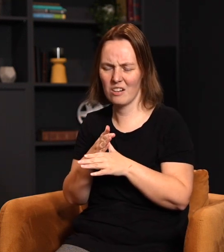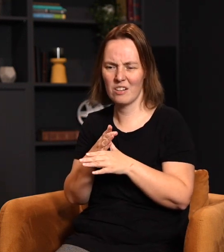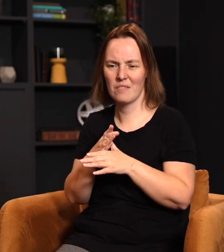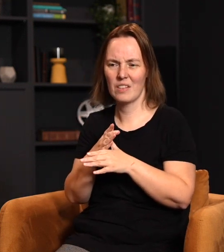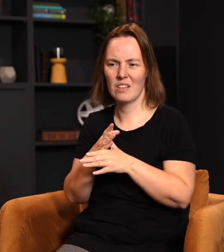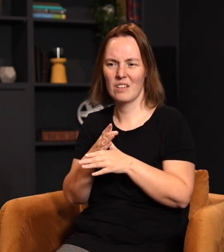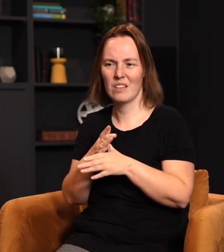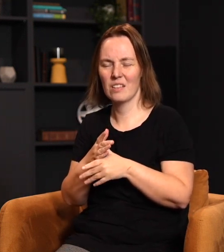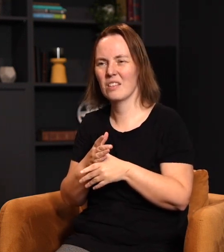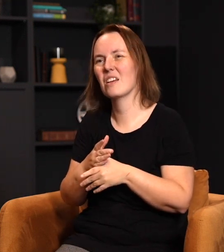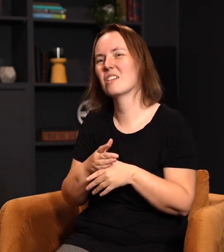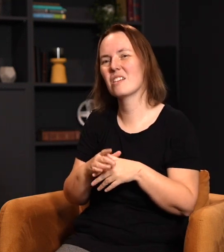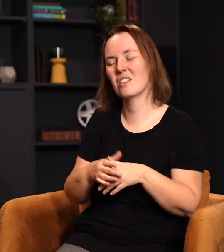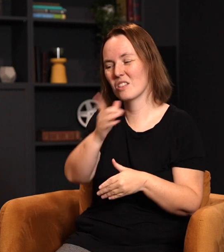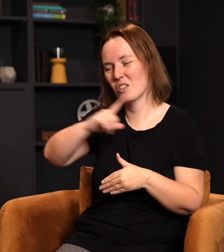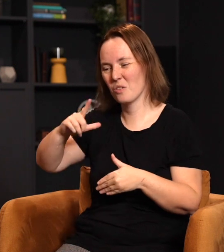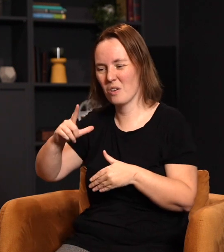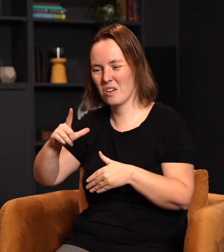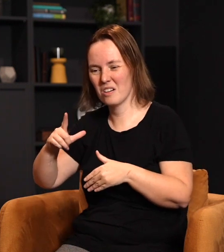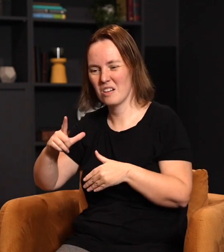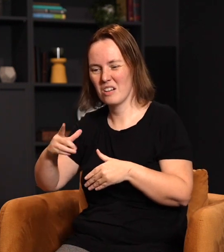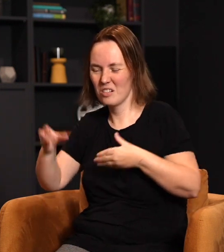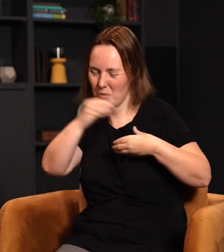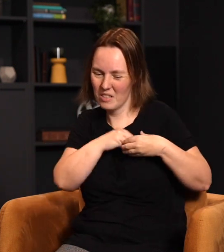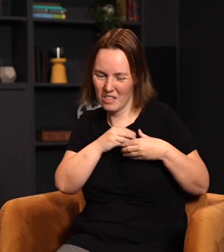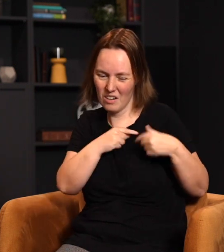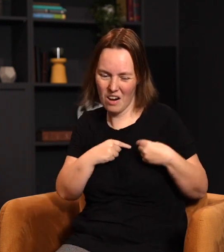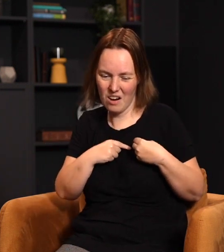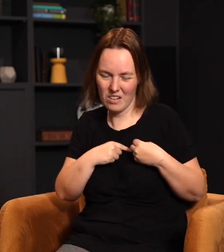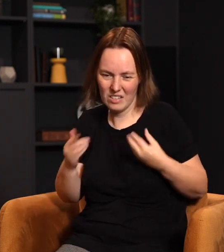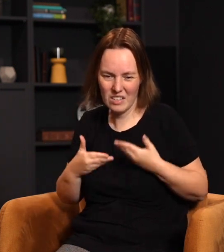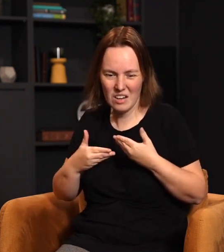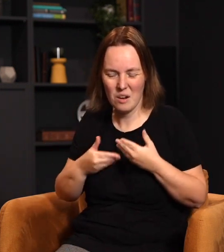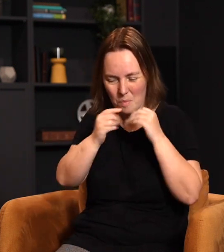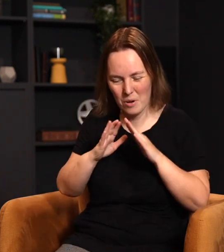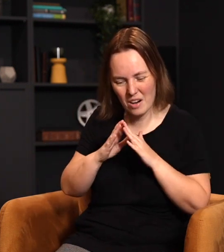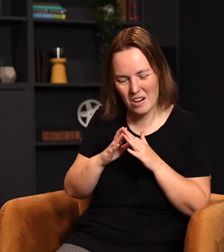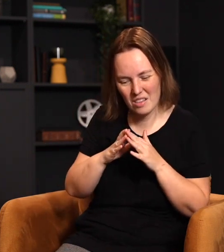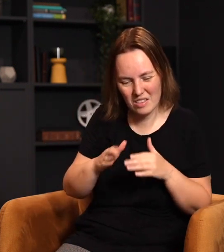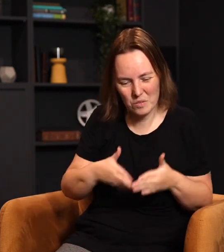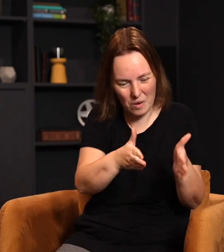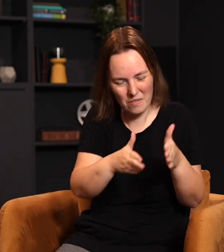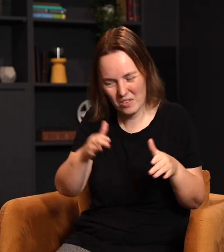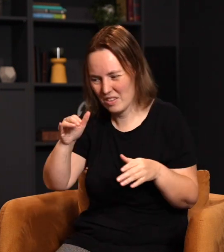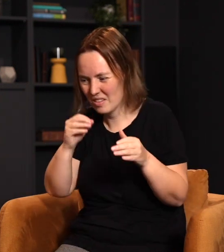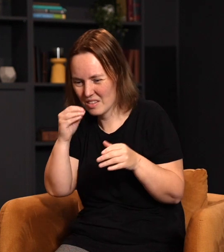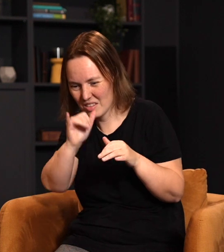began to really burden them for particular houses. Then over time, He began to lay things in their heart. I want you to take this to this house. I want you to take that to that house. And He began to do